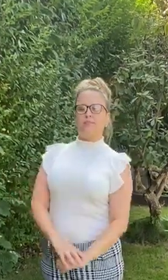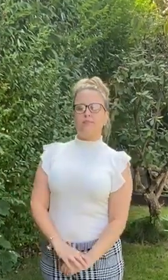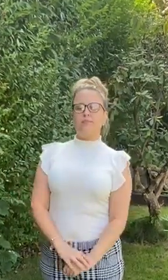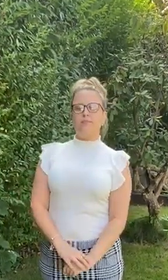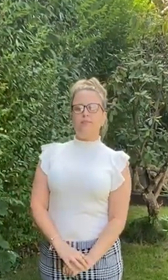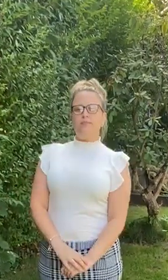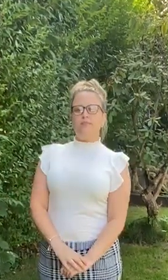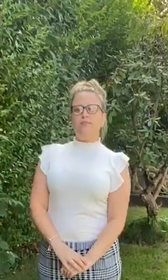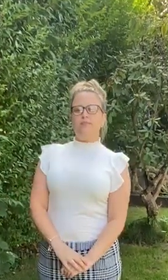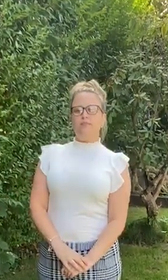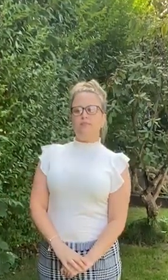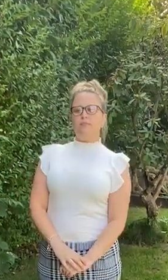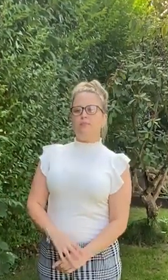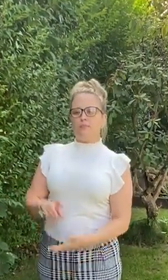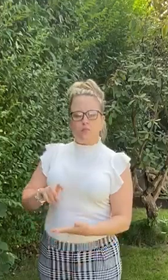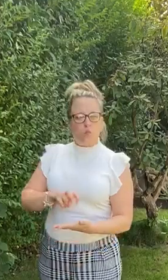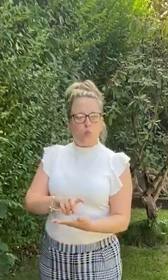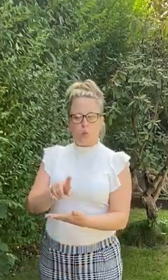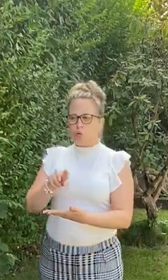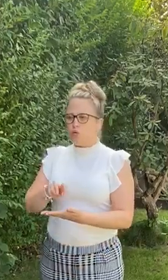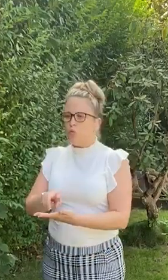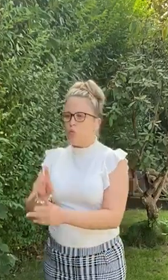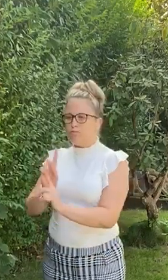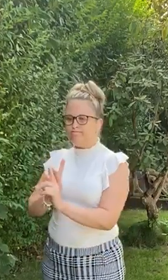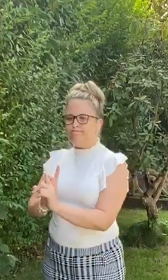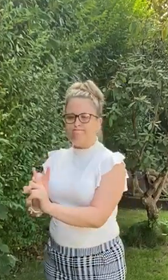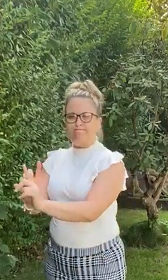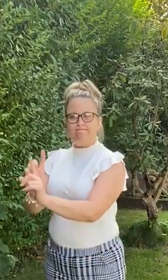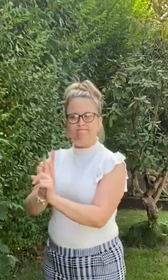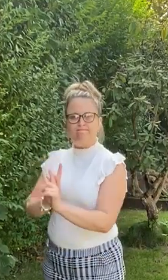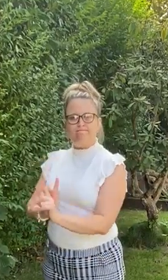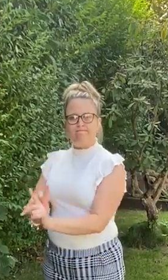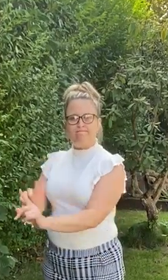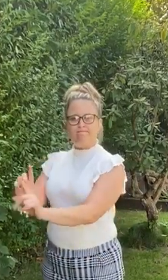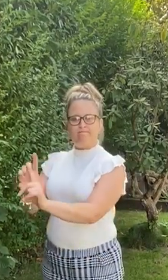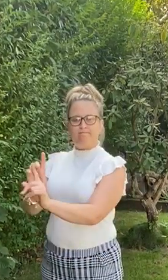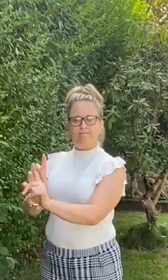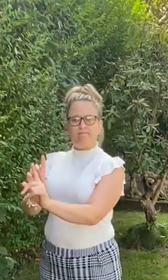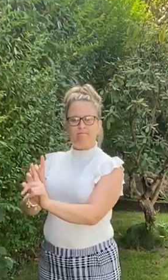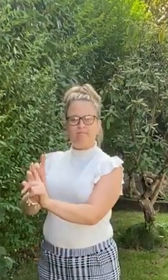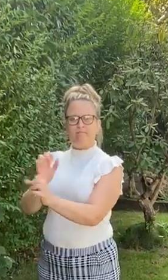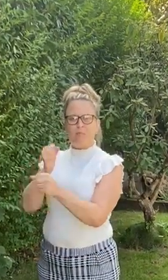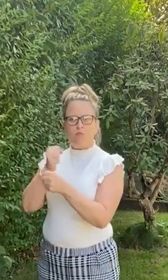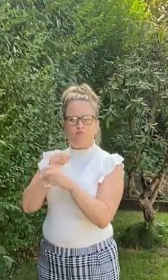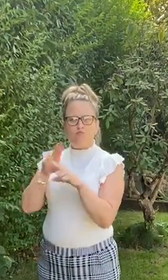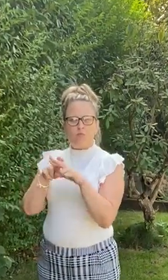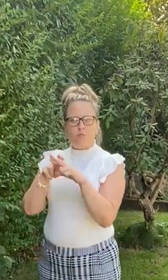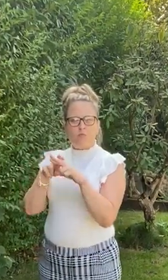They walked and walked. Till the Gruffalo said. I hear a hiss in the leaves.